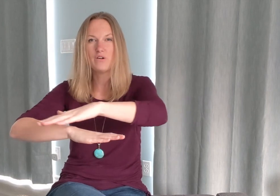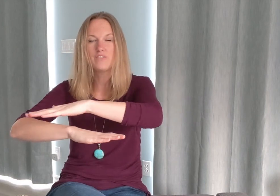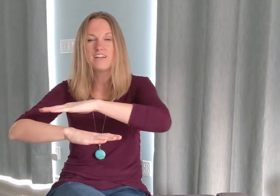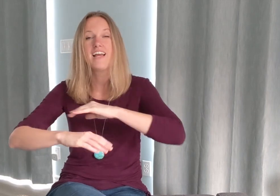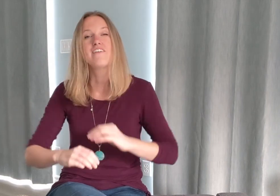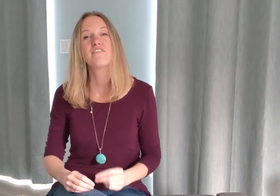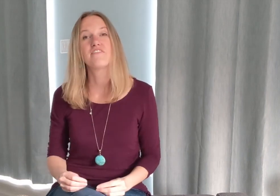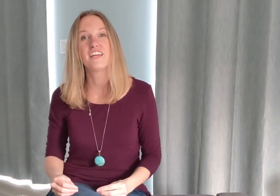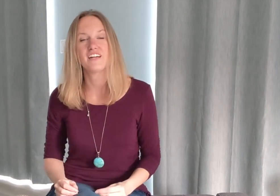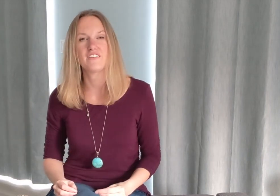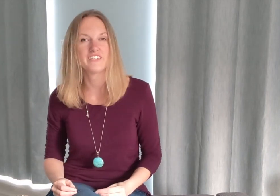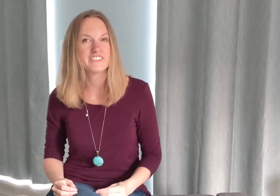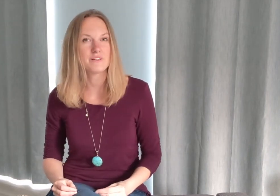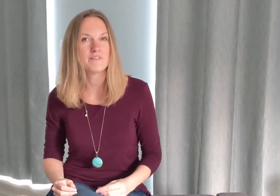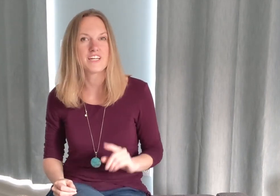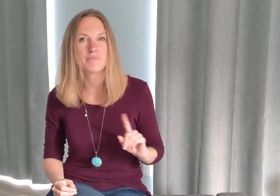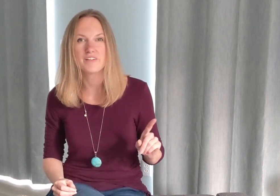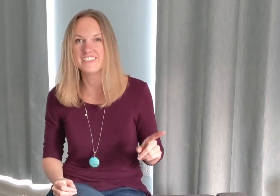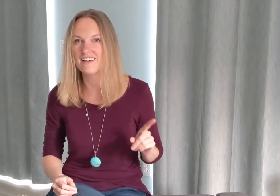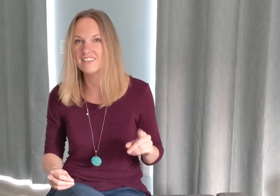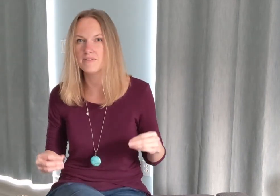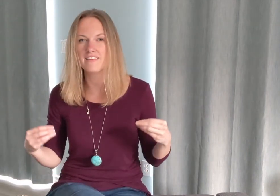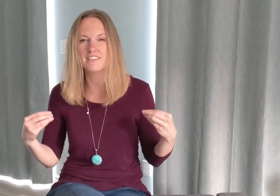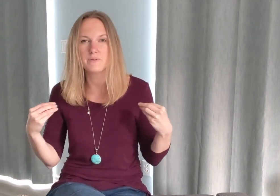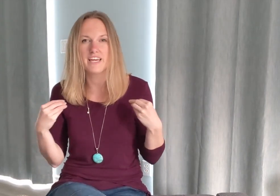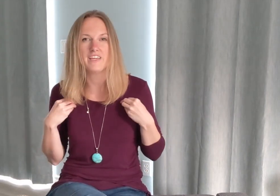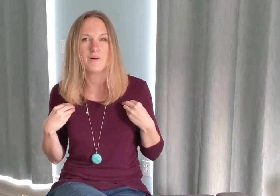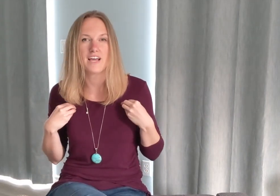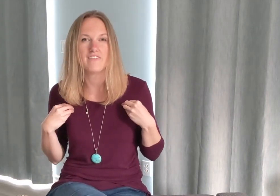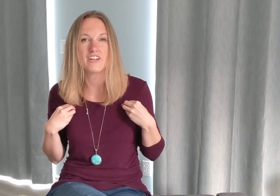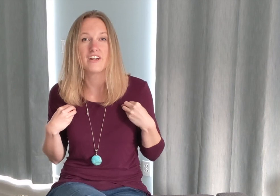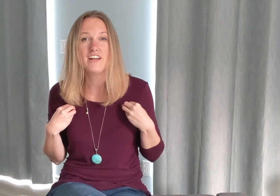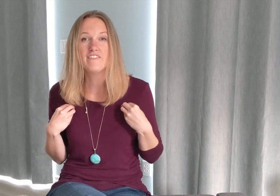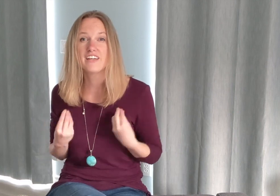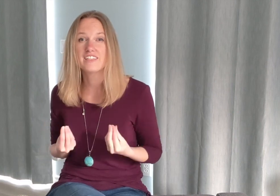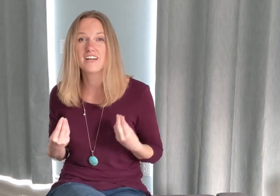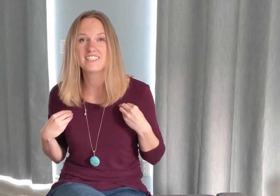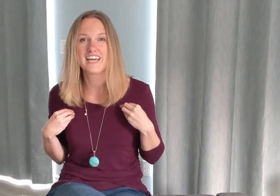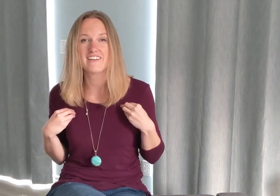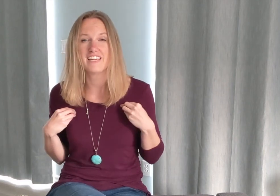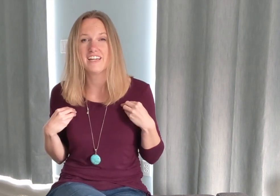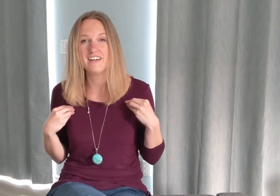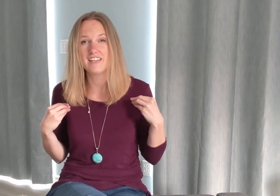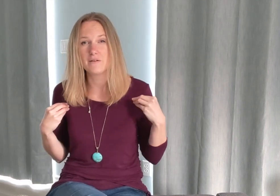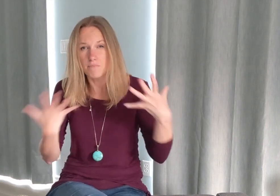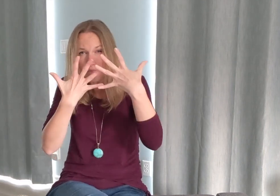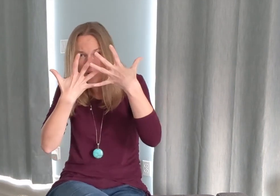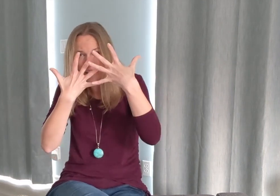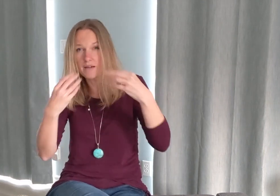over fear. Fear is one we've done in previous songs but not this one yet. You want to have your fingers all together here and then moving up